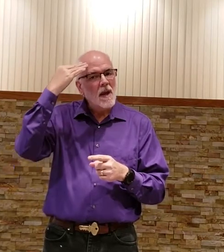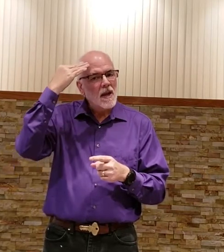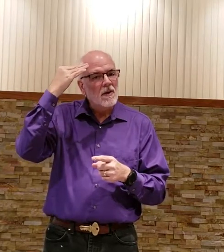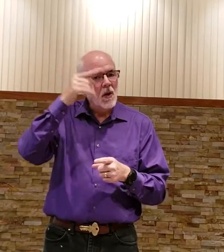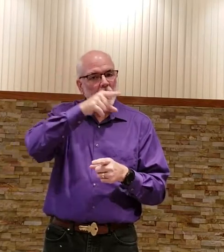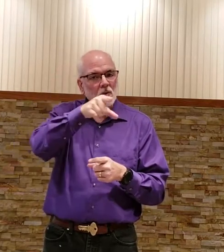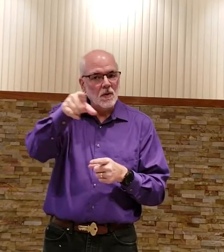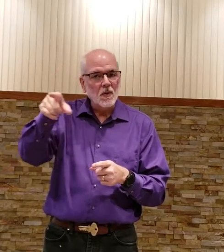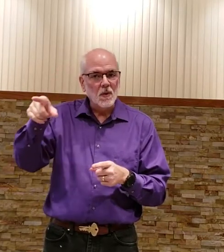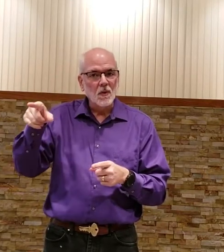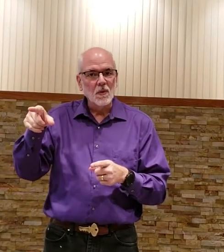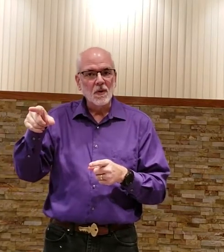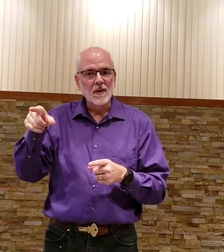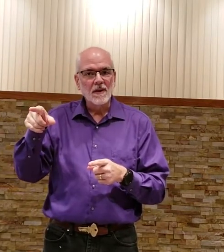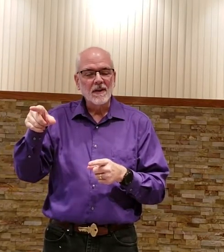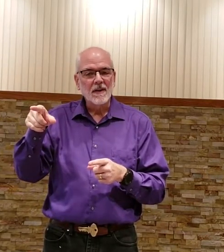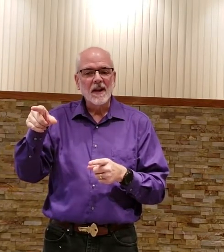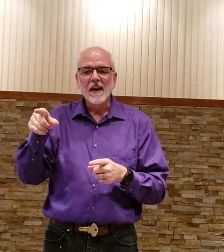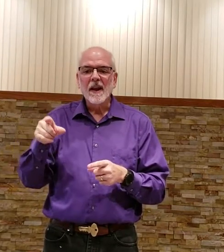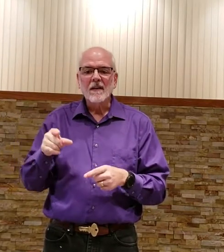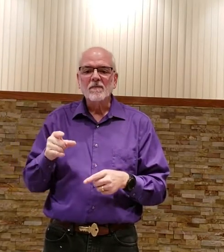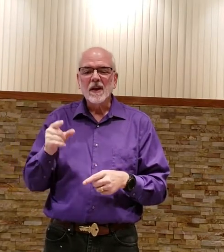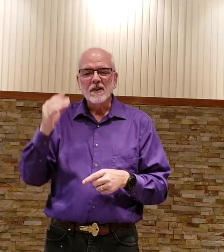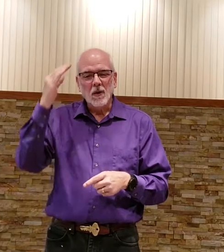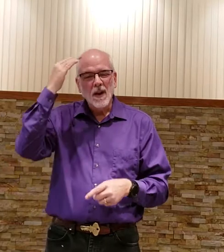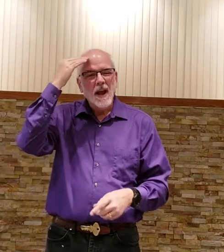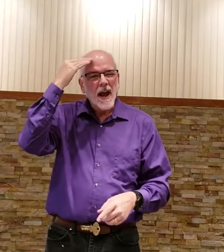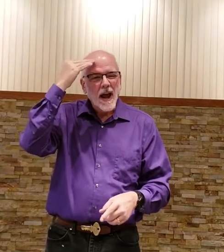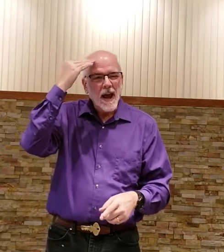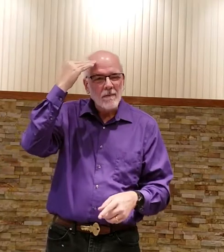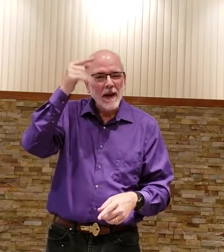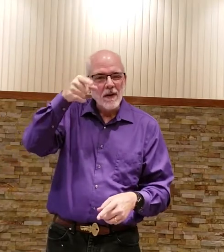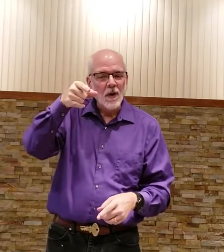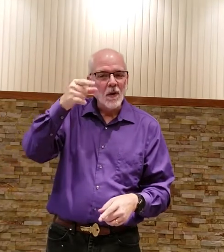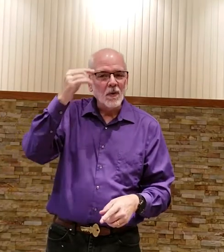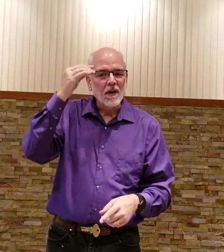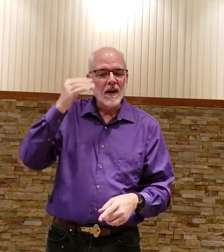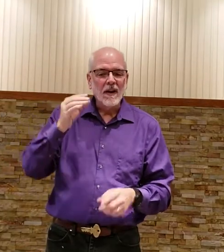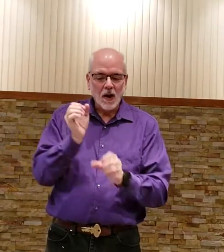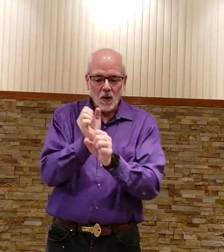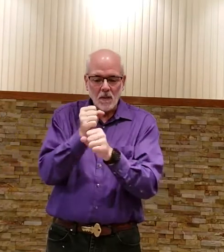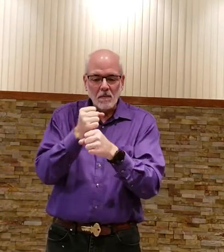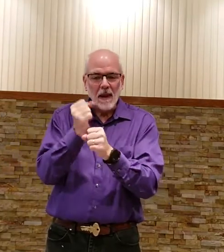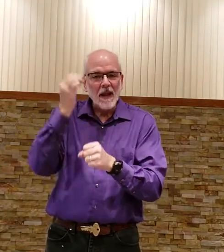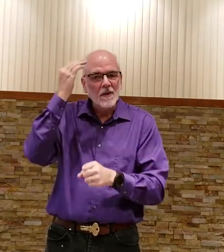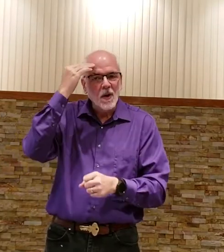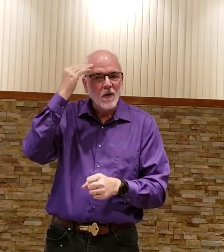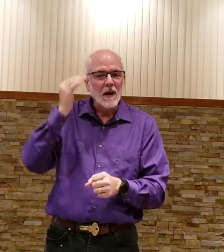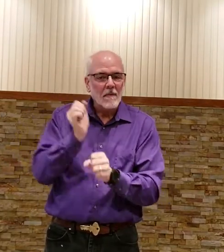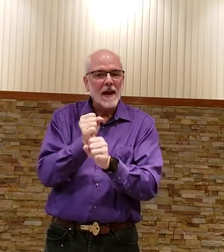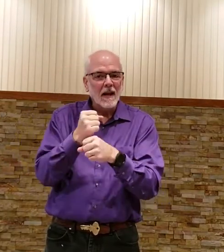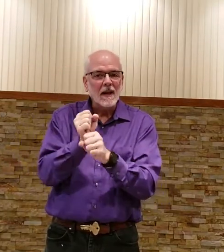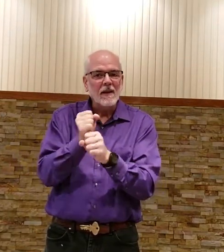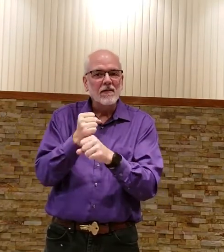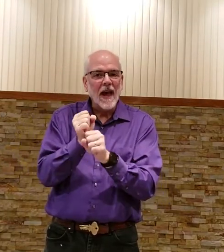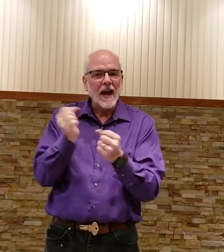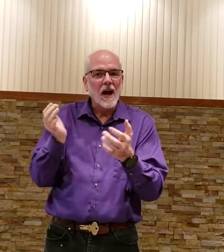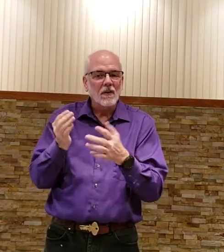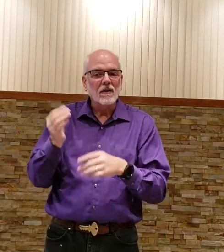made known to you so i have made known or made known i may leave that out